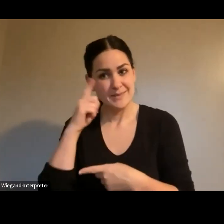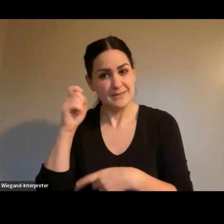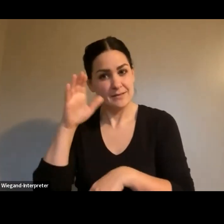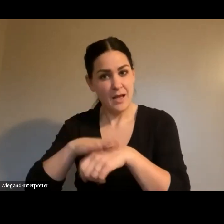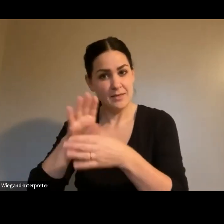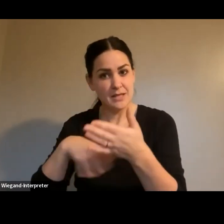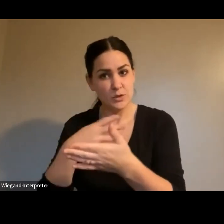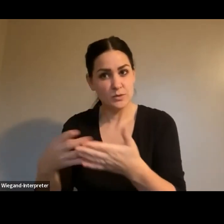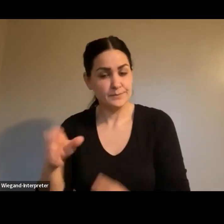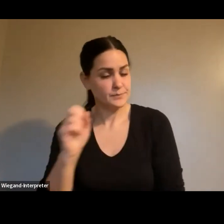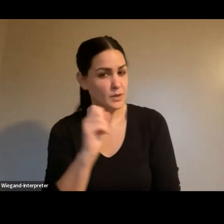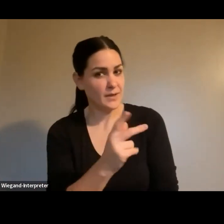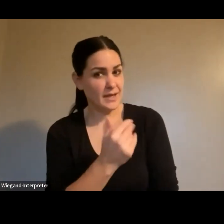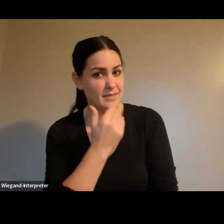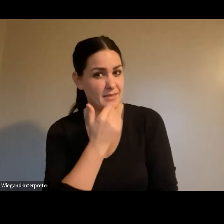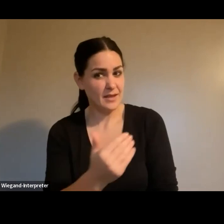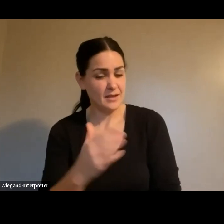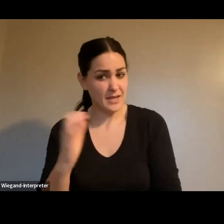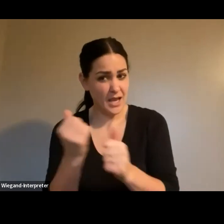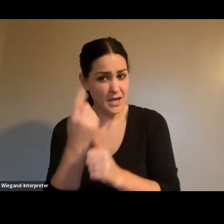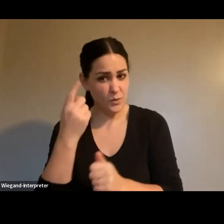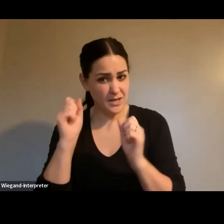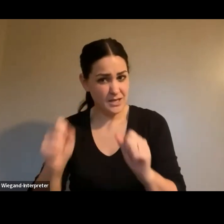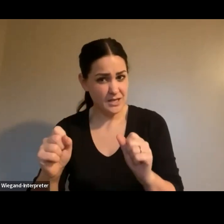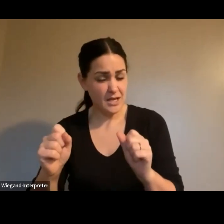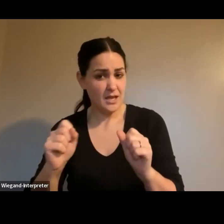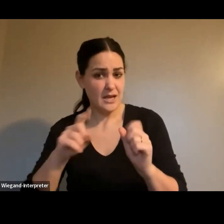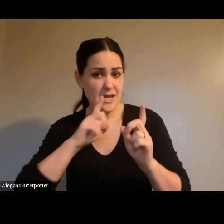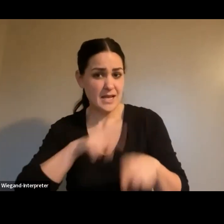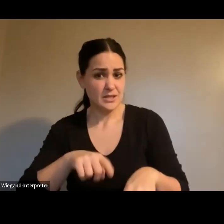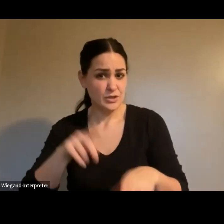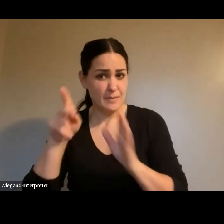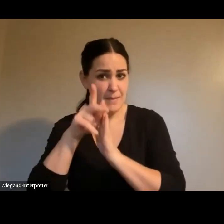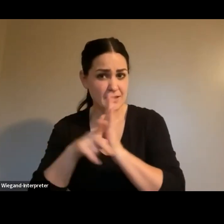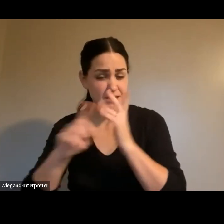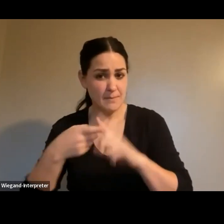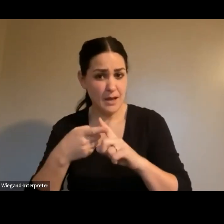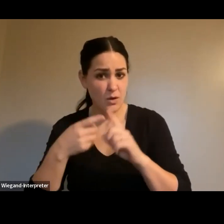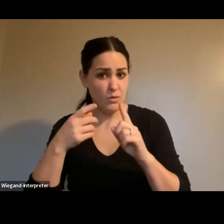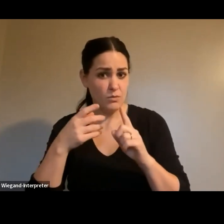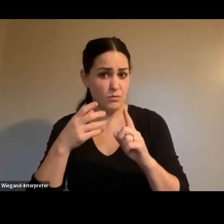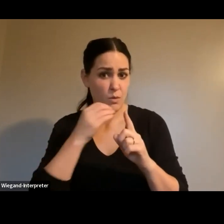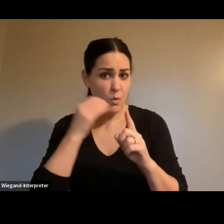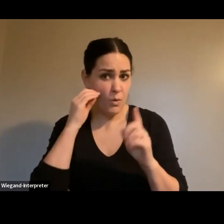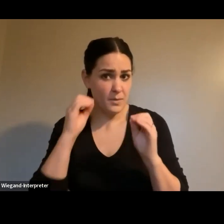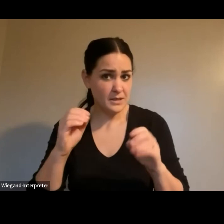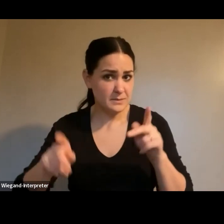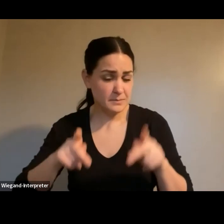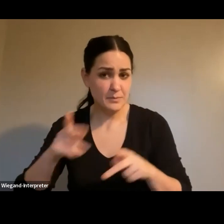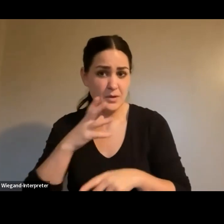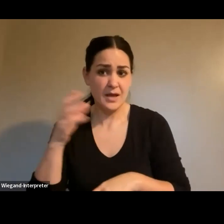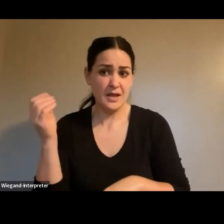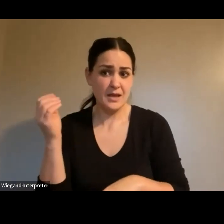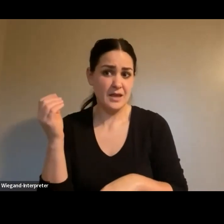OK, thank you. Is there anyone that can answer the policy about the homeless and customers that ride the bus and say it was like